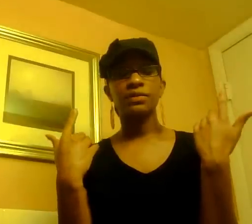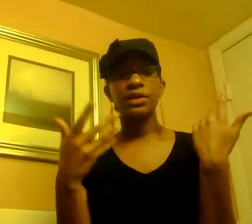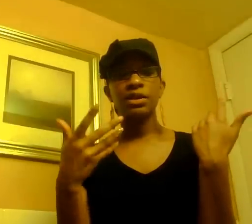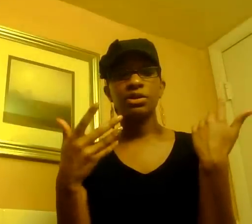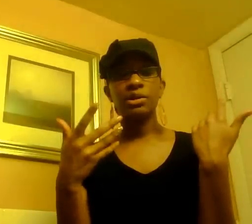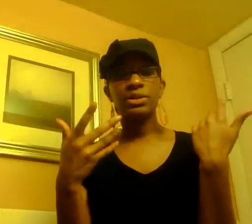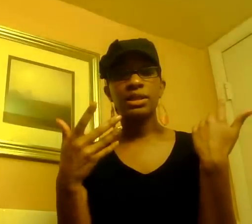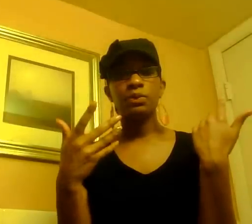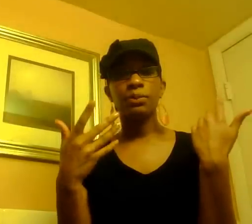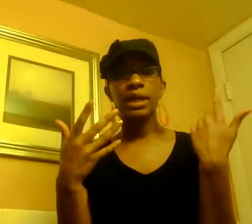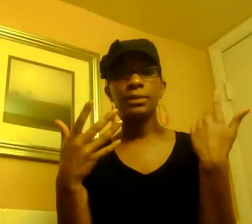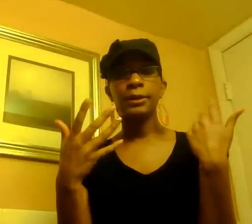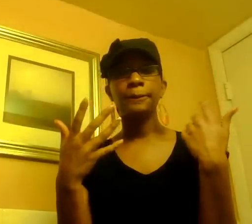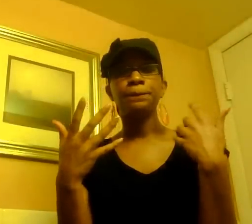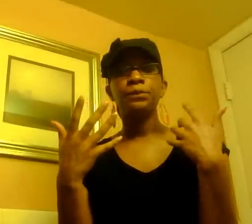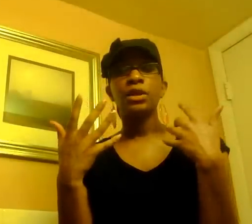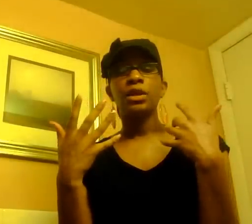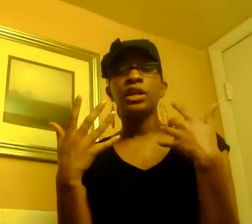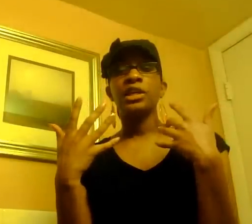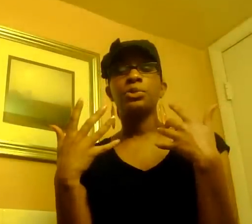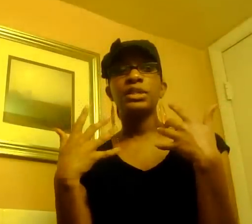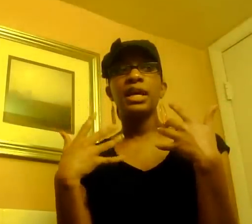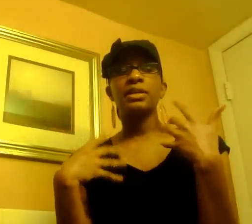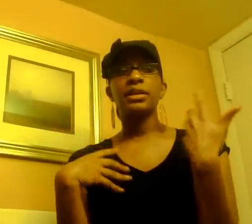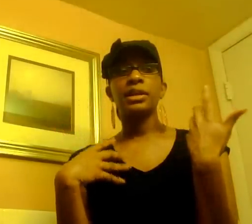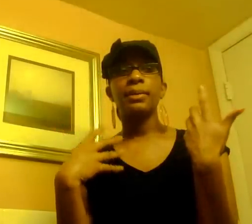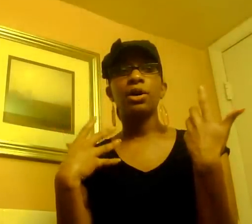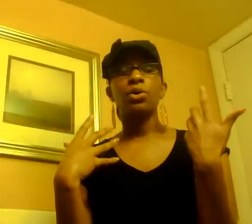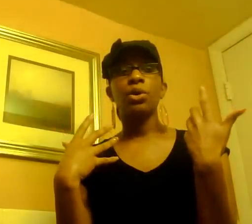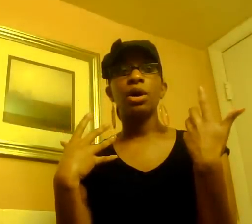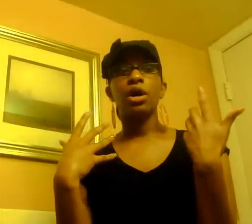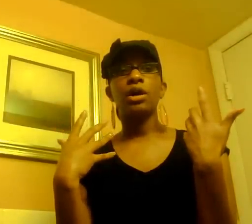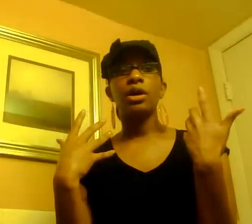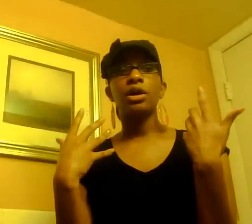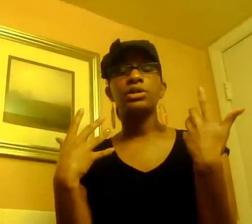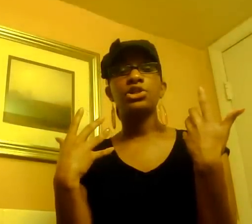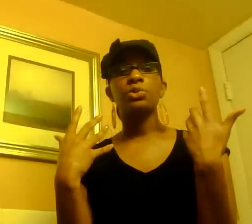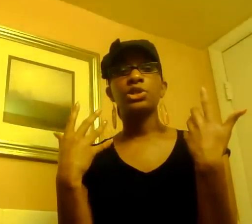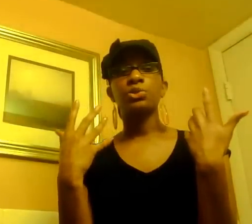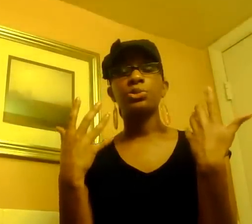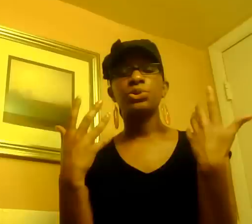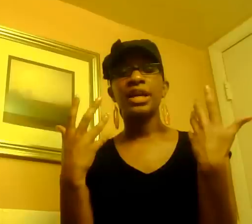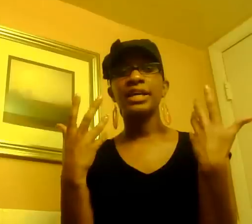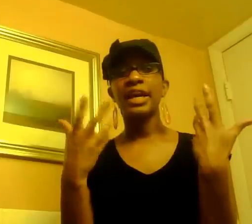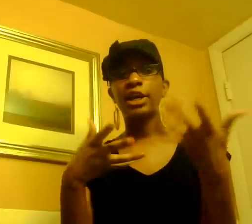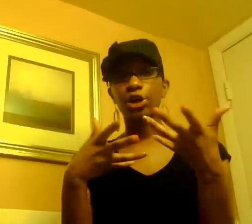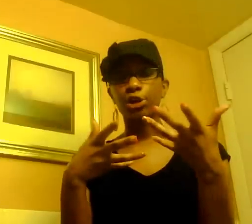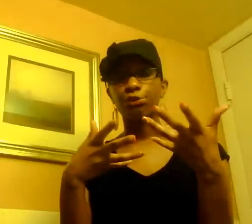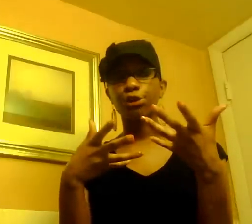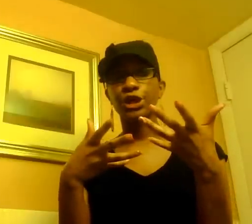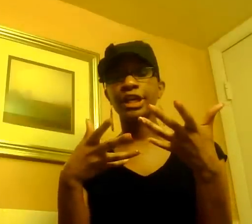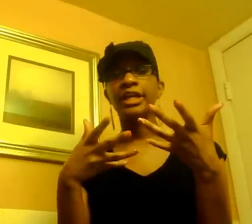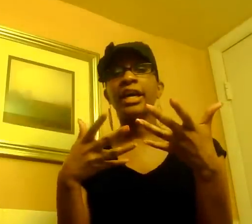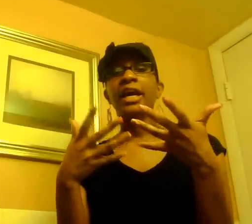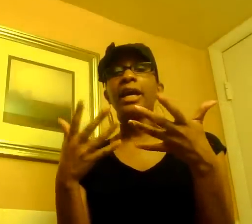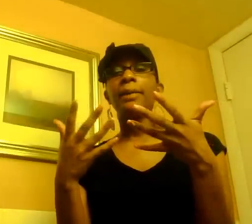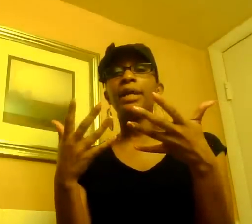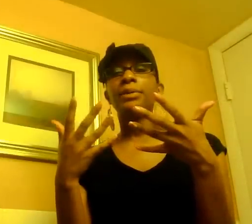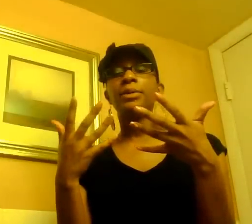the video they were saying well maybe he was kind of thinking about a situation where he was he had a girlfriend and maybe he